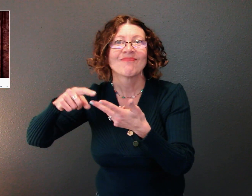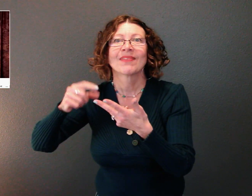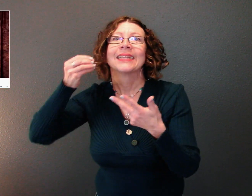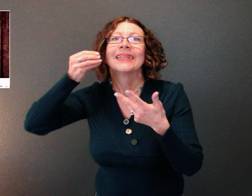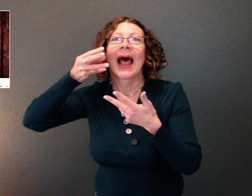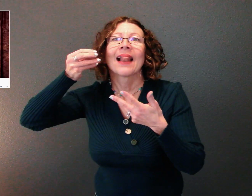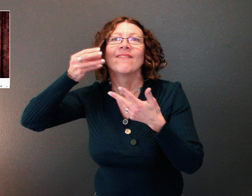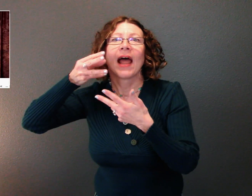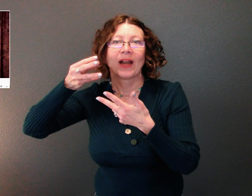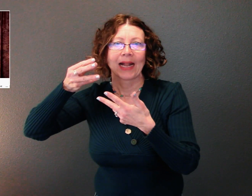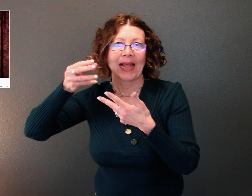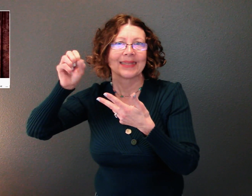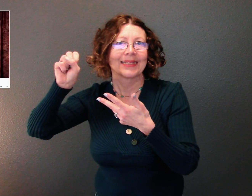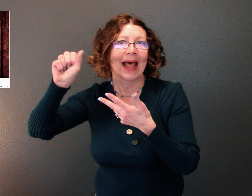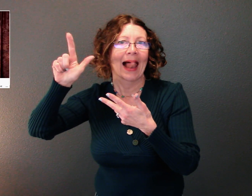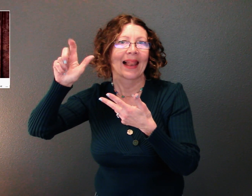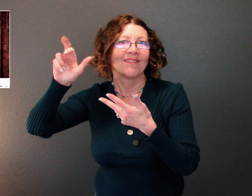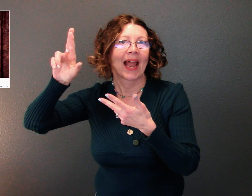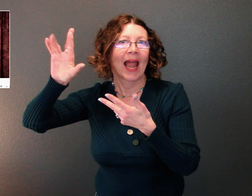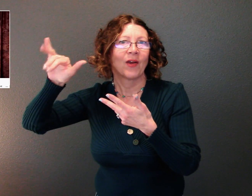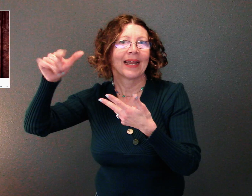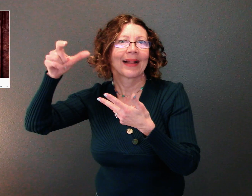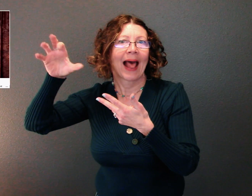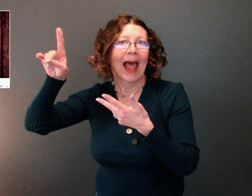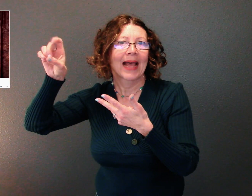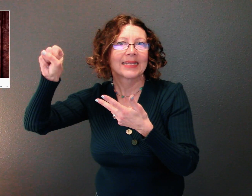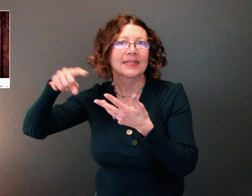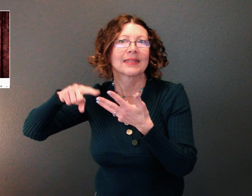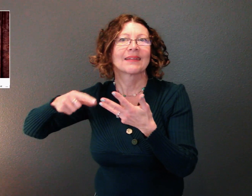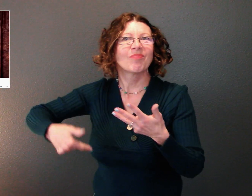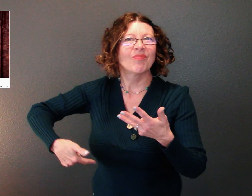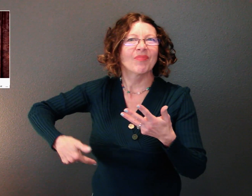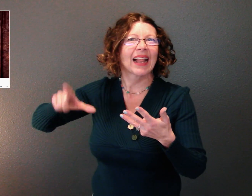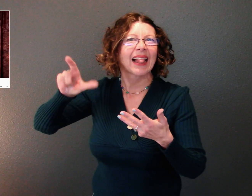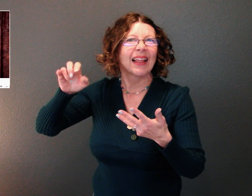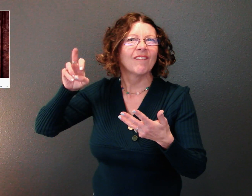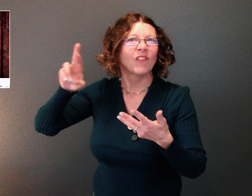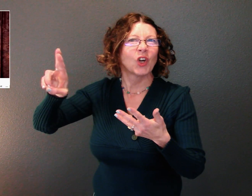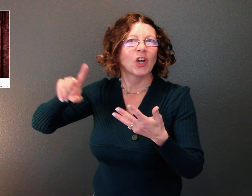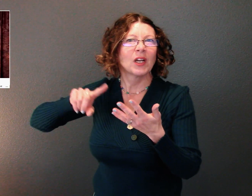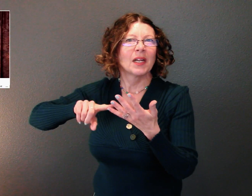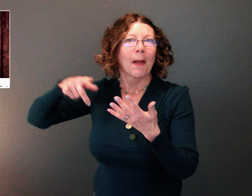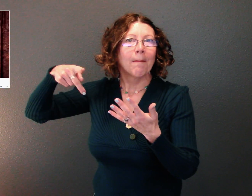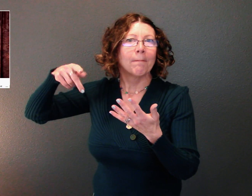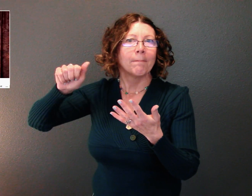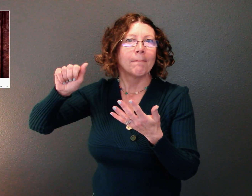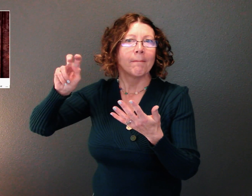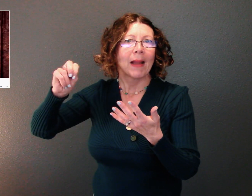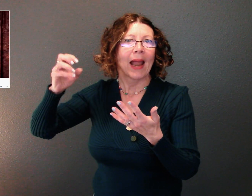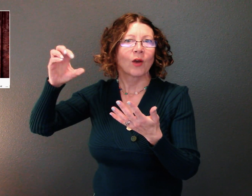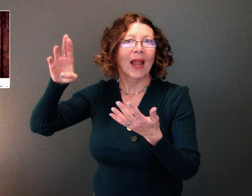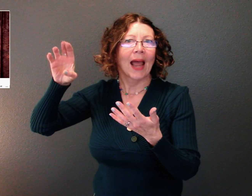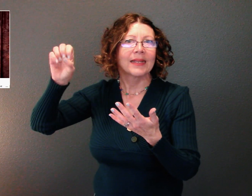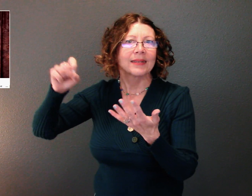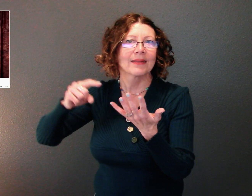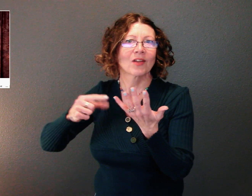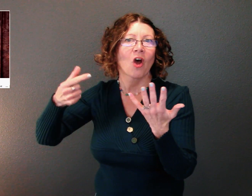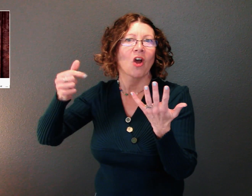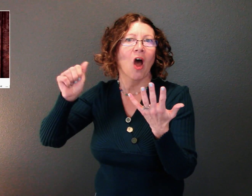salivary glands, the liver, the pancreas, and the gallbladder. All right what we're going to do today is follow the fate of